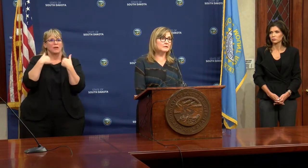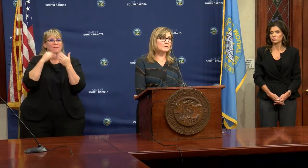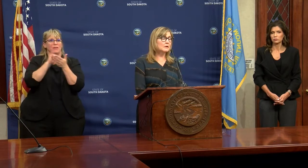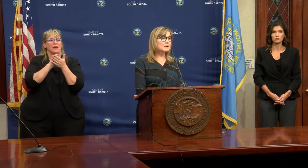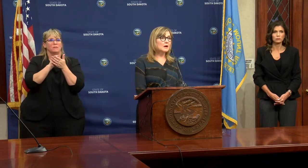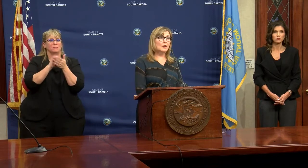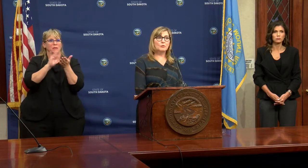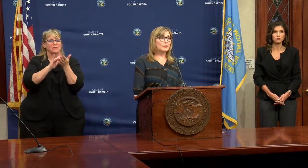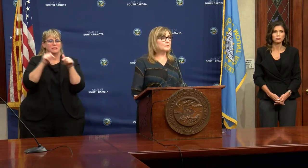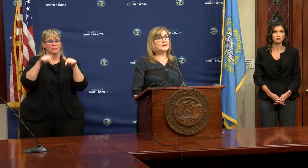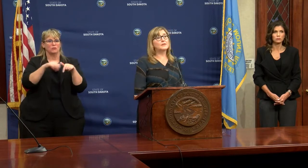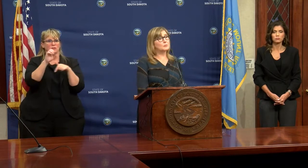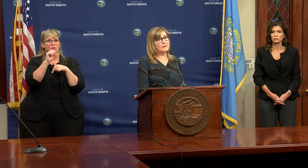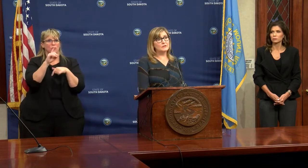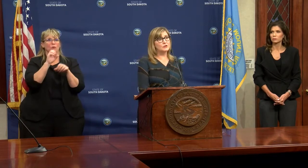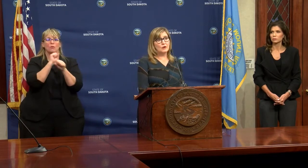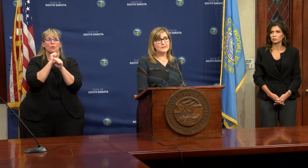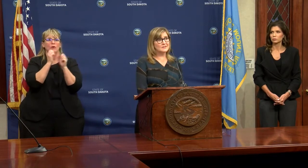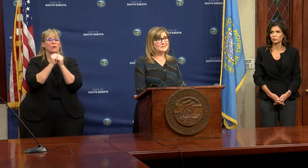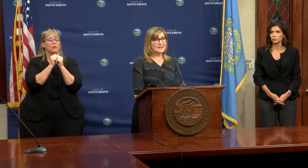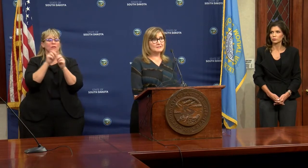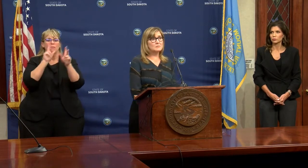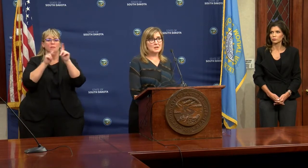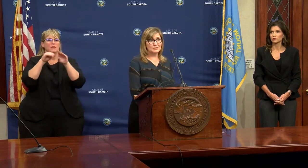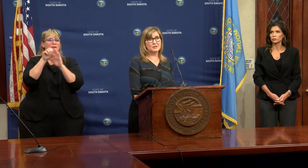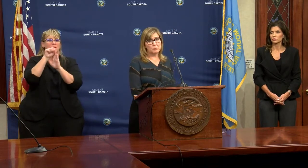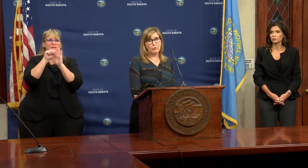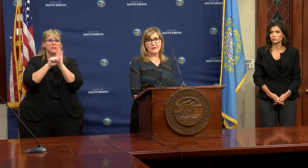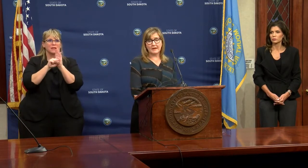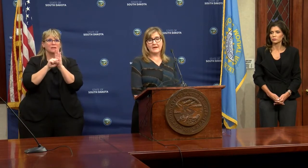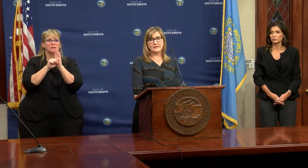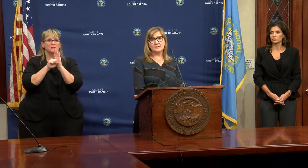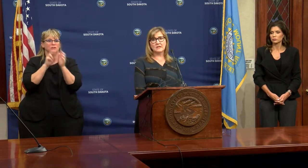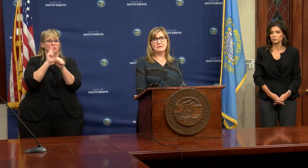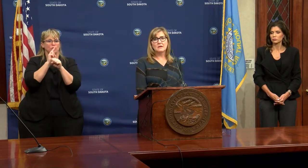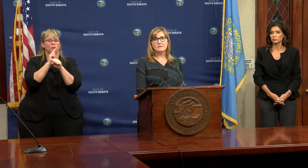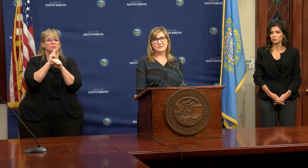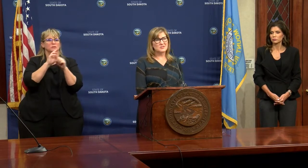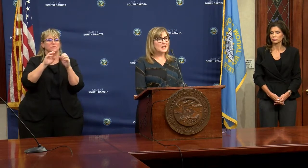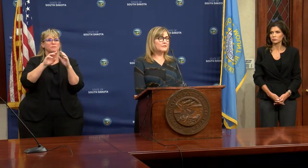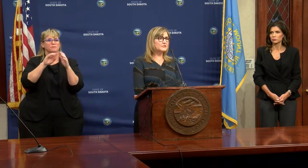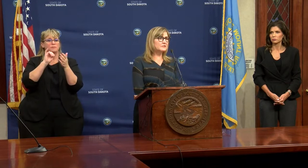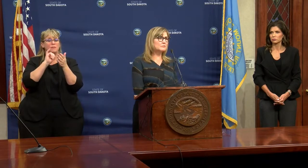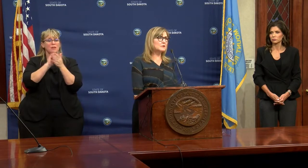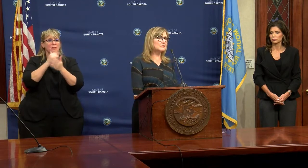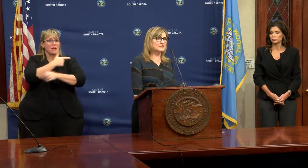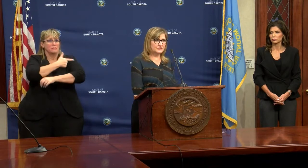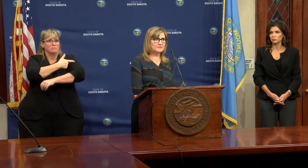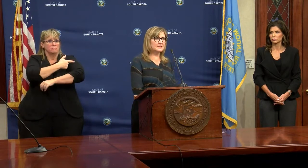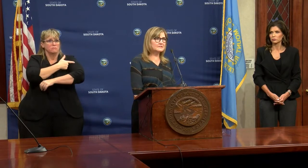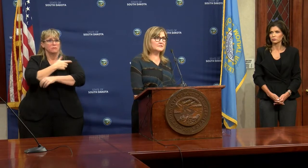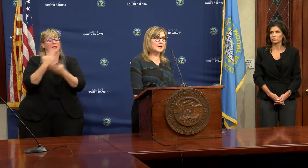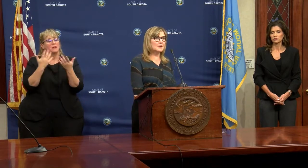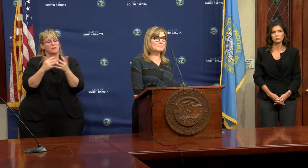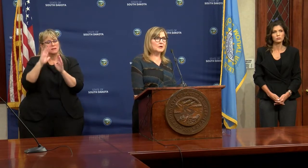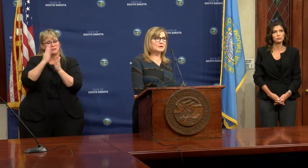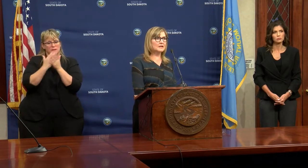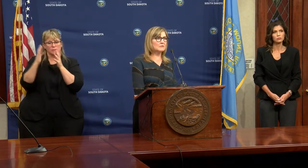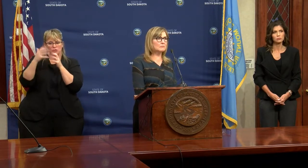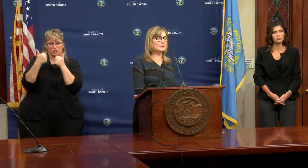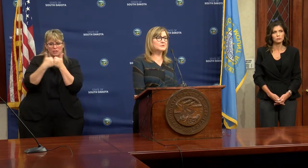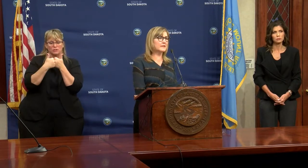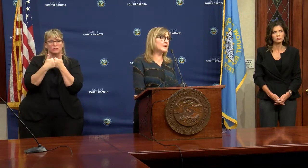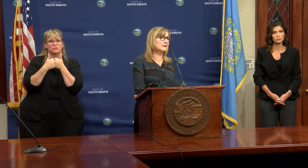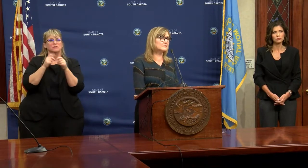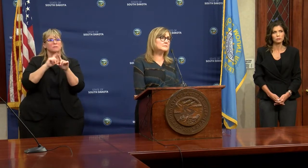that supply here. We're working with healthcare providers across the state to be able to deploy that vaccine. There's some challenges with logistics, but